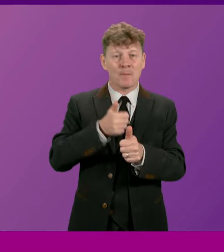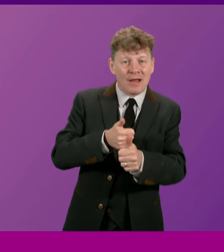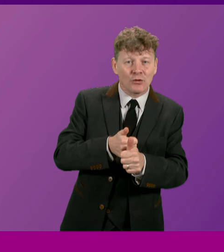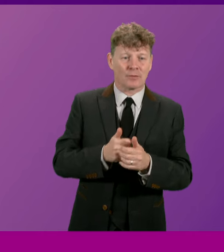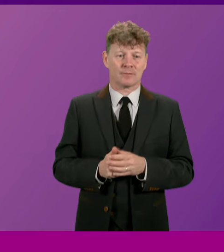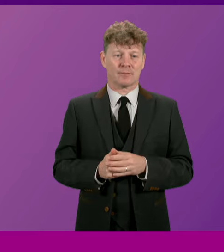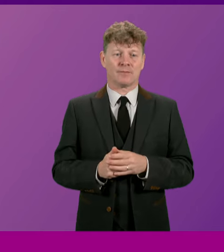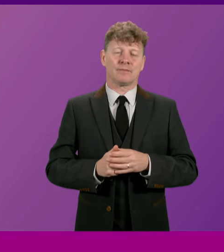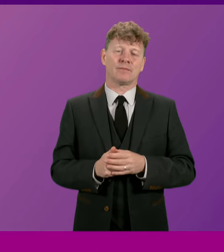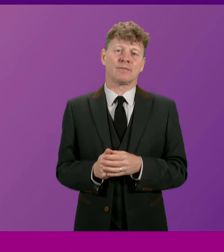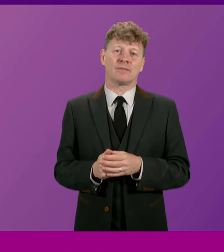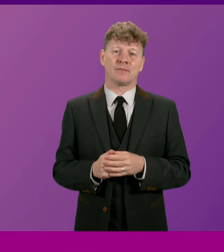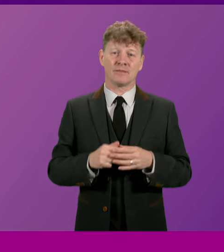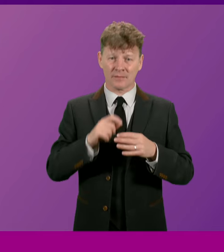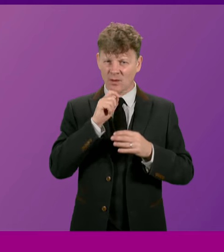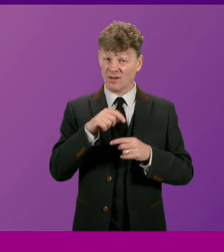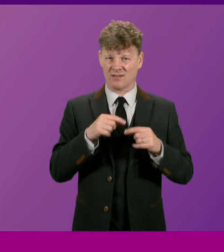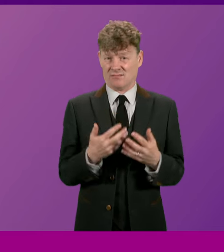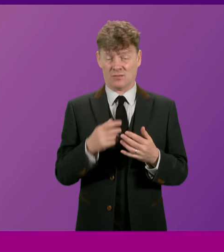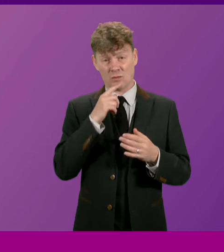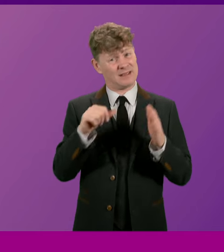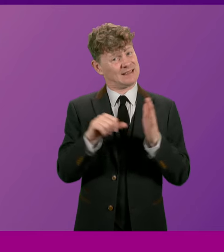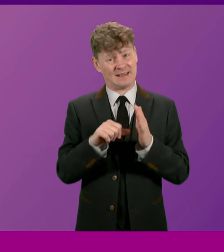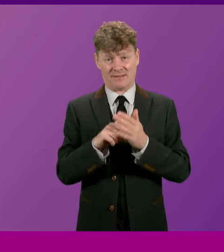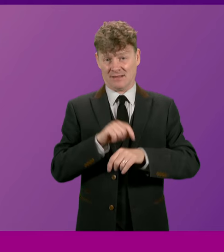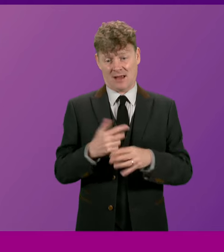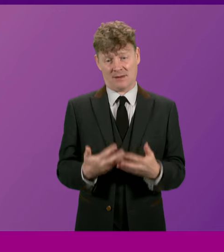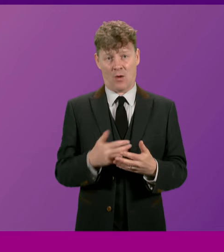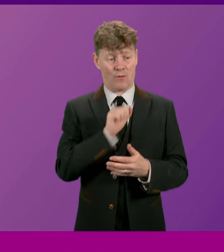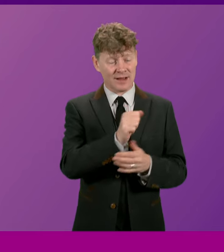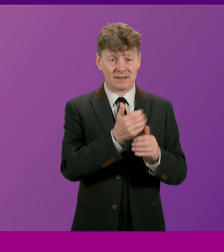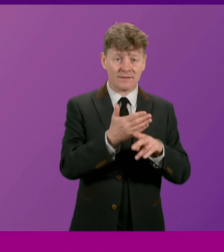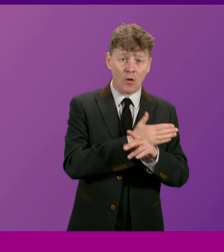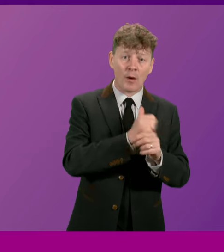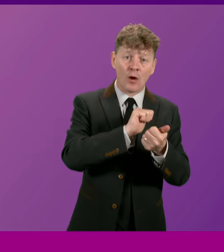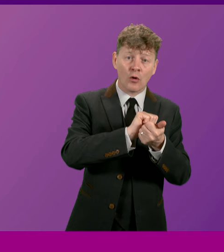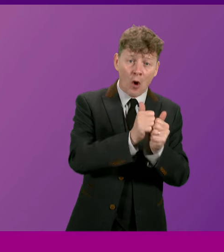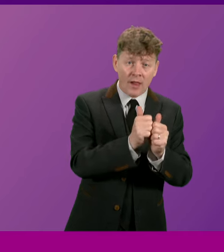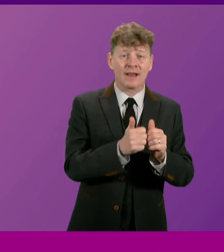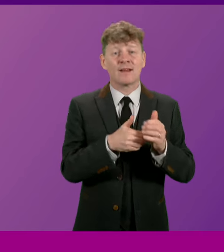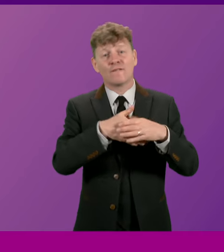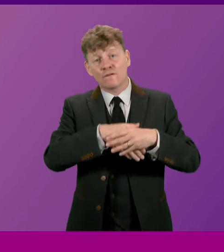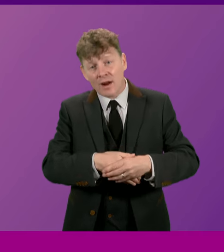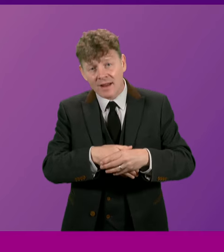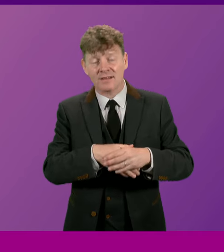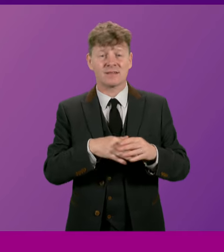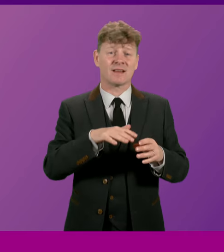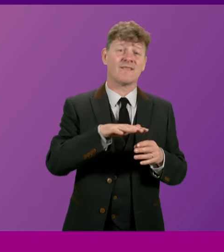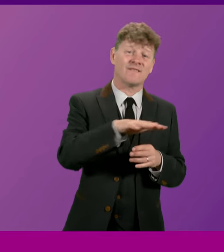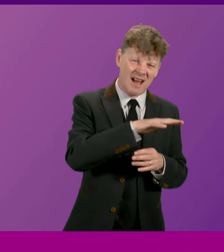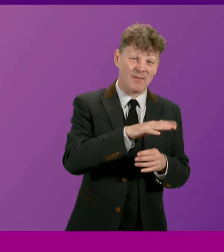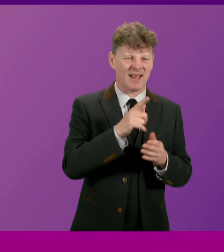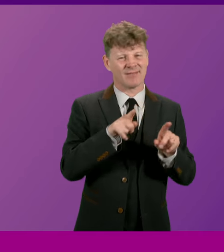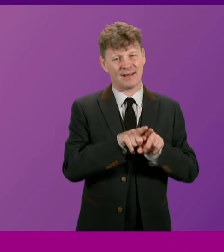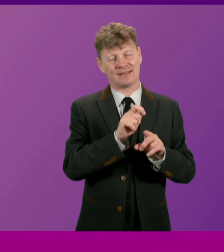This will be a particularly difficult time for many of Alec's former colleagues, his friends and family, and in particular his